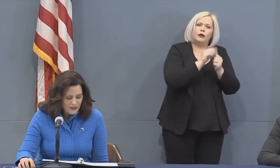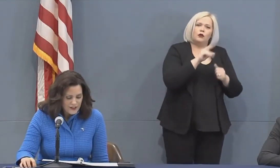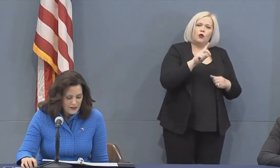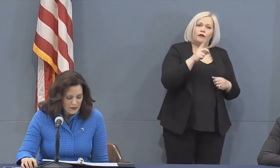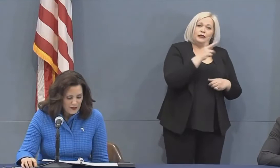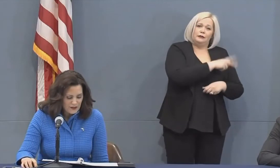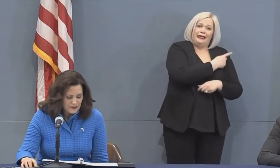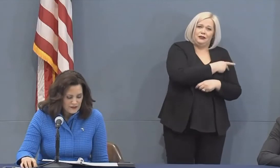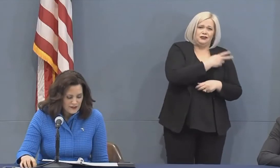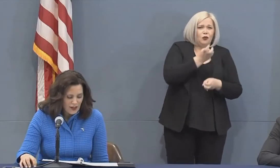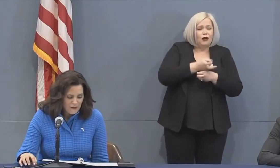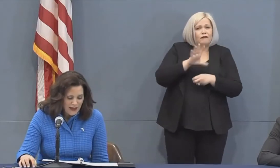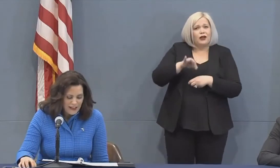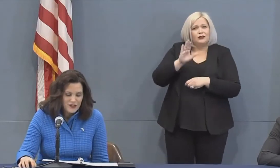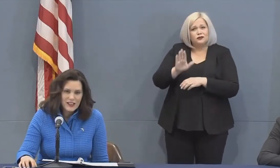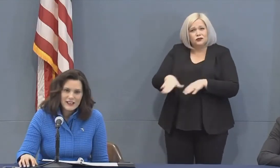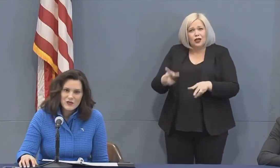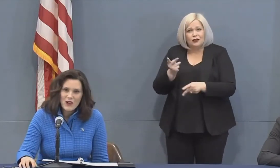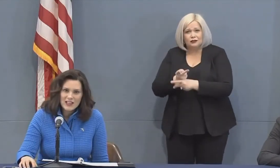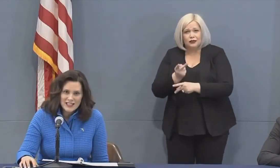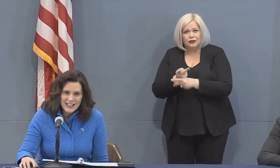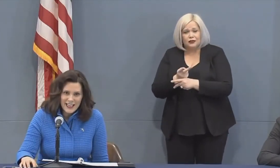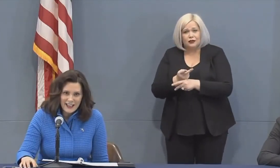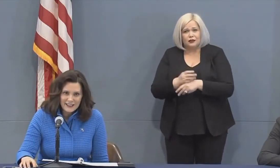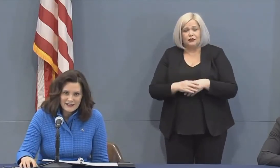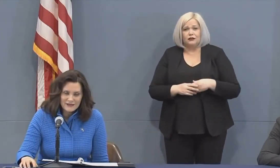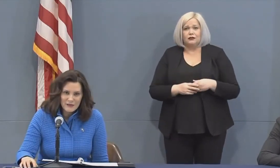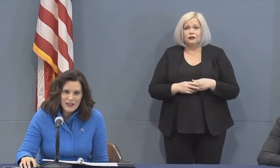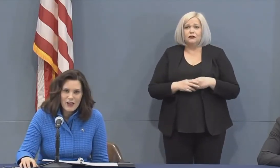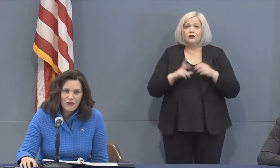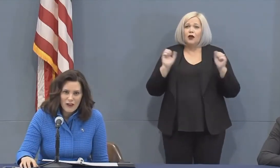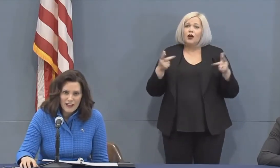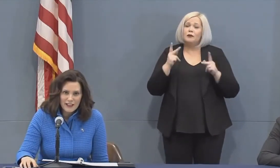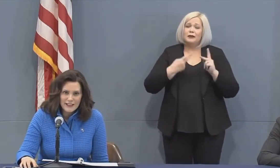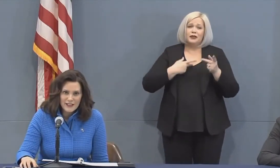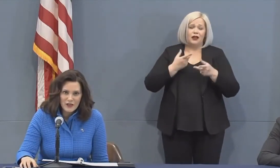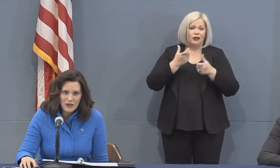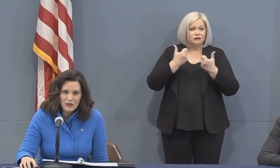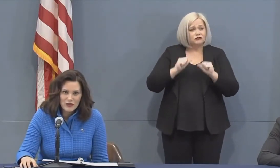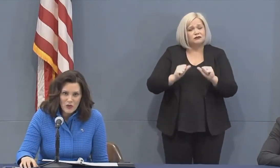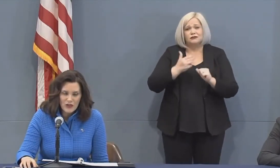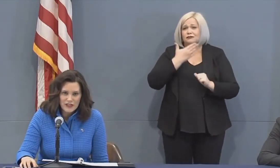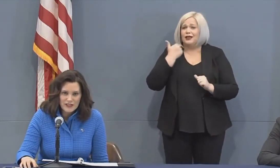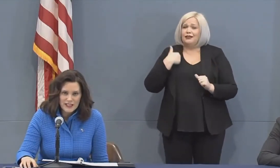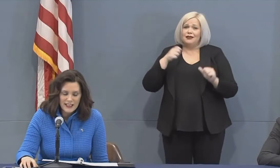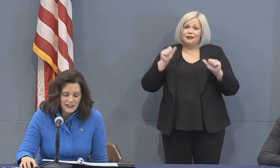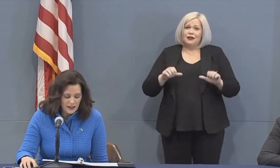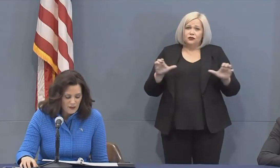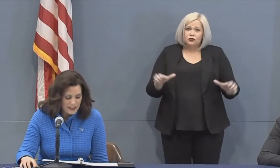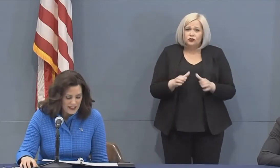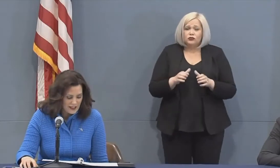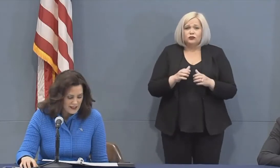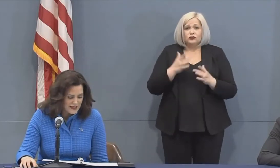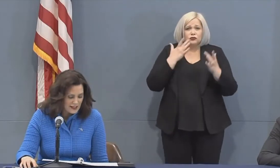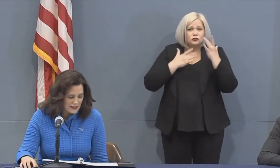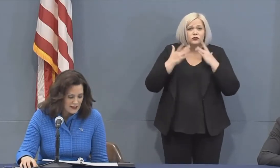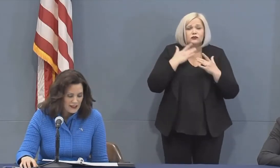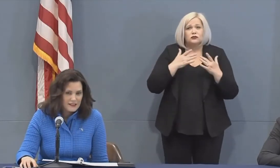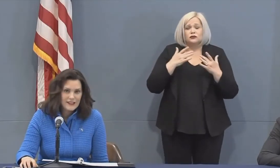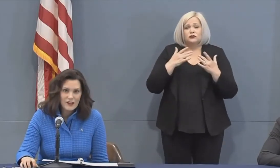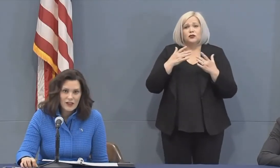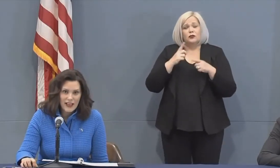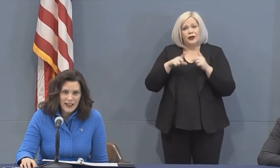All of these people are managing as well as they can, but they all recognize the incredible toll this is taking and the PTSD